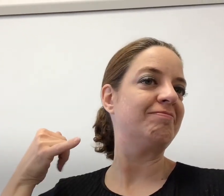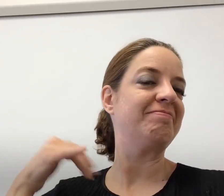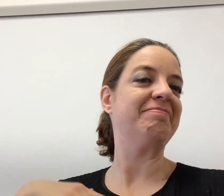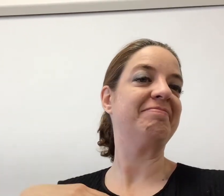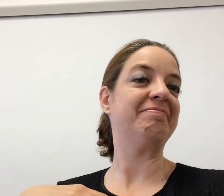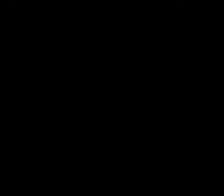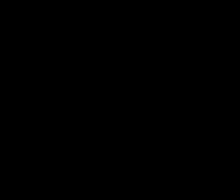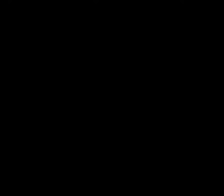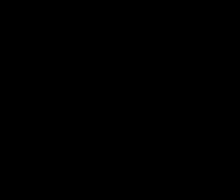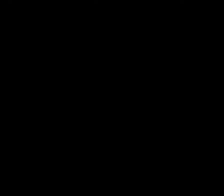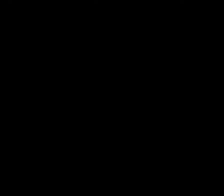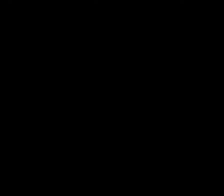Let's